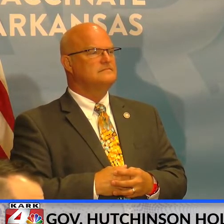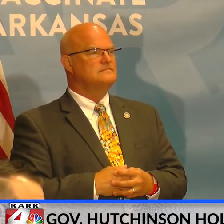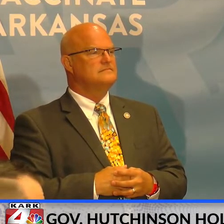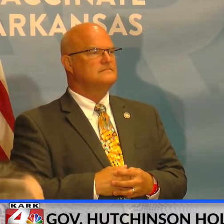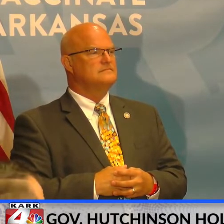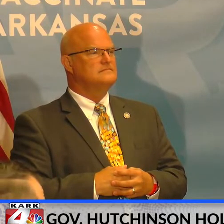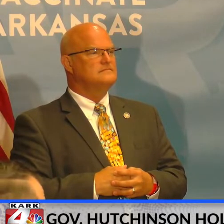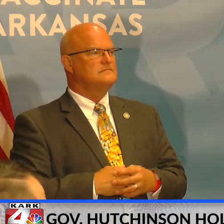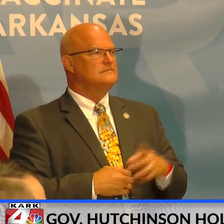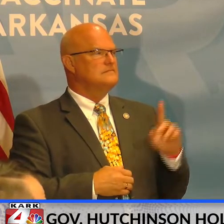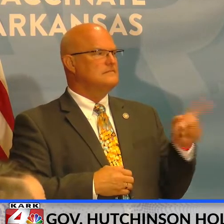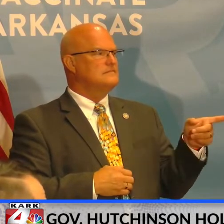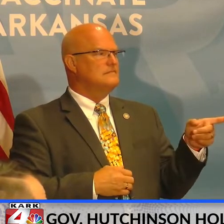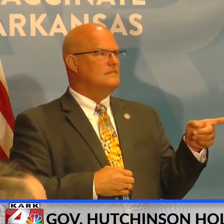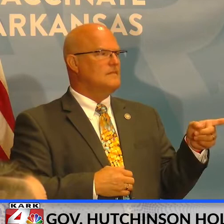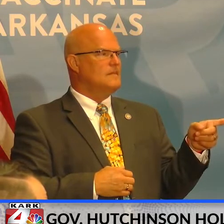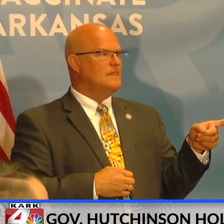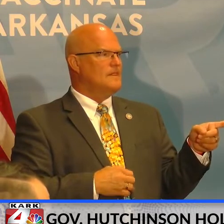All right. Yes, ma'am.